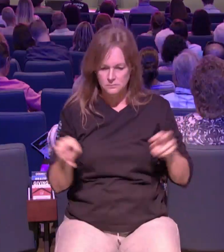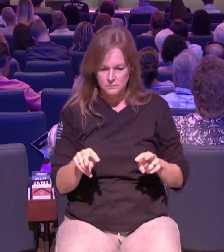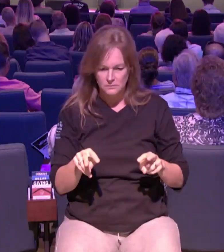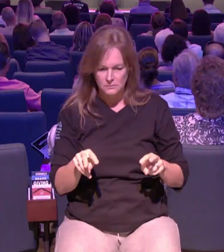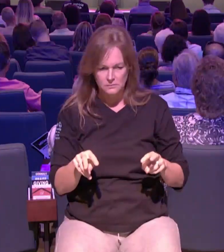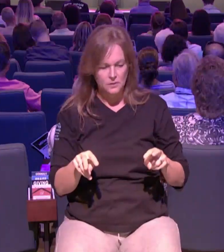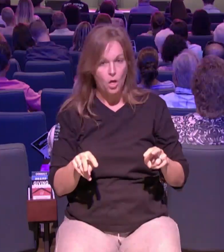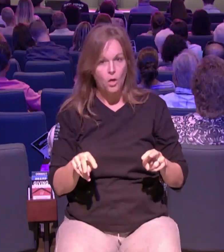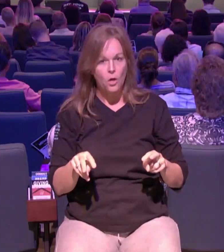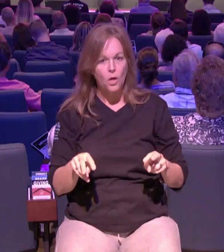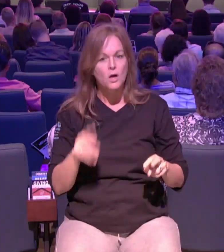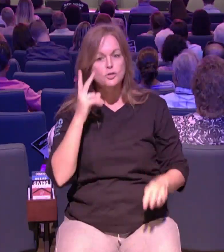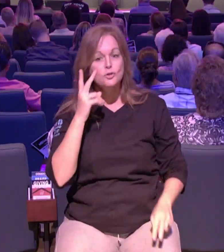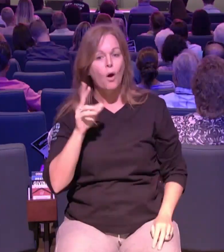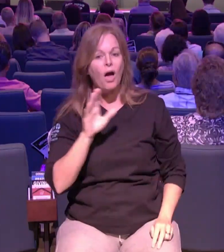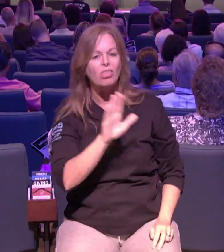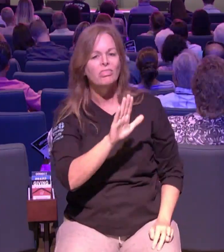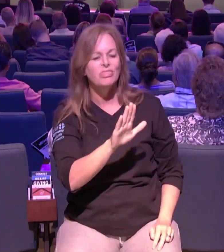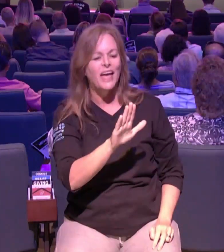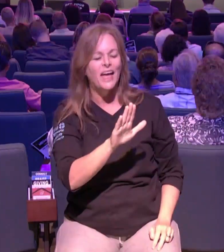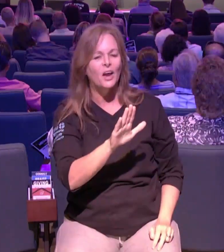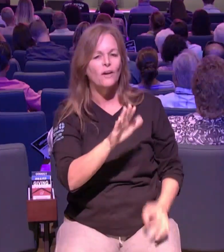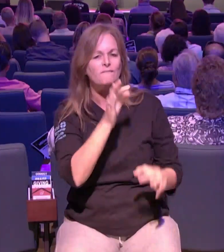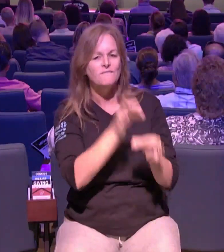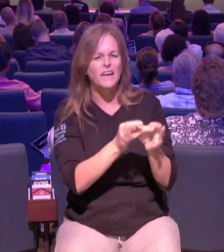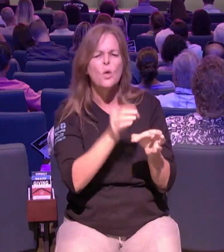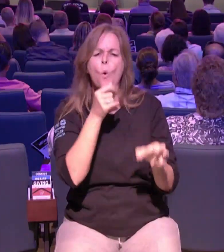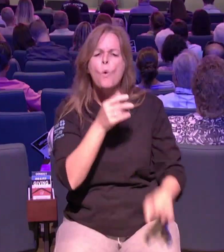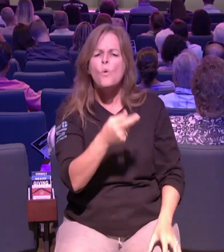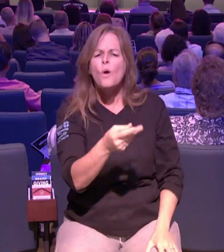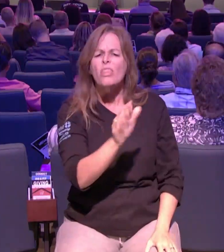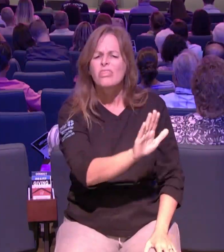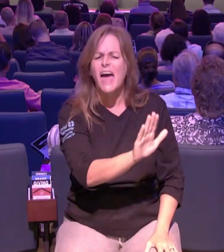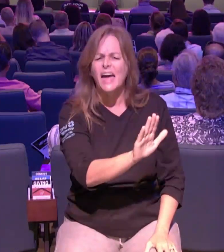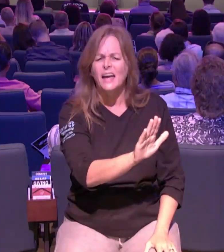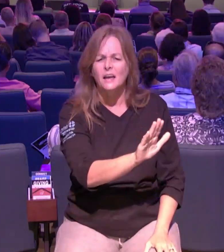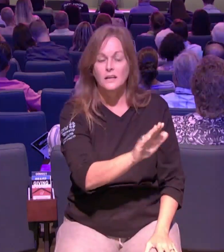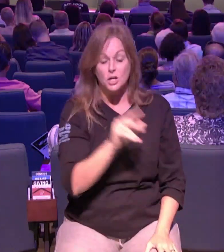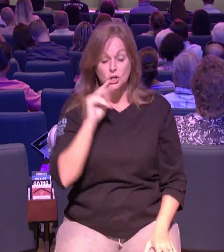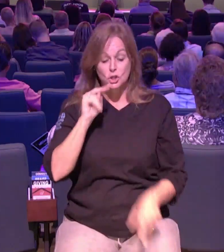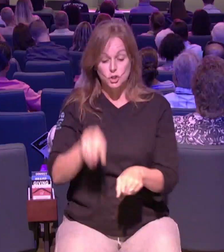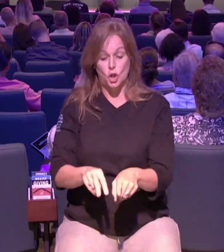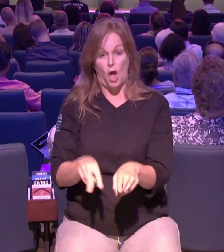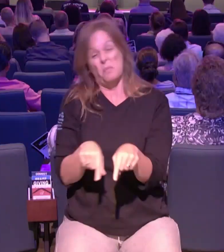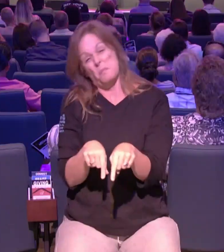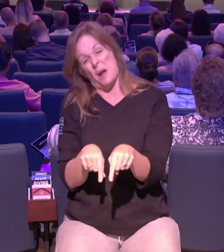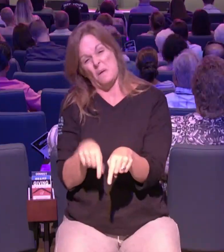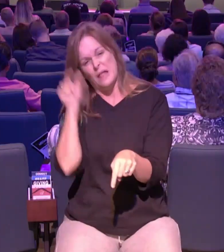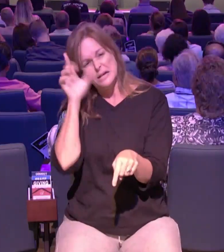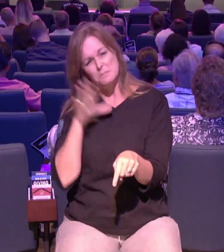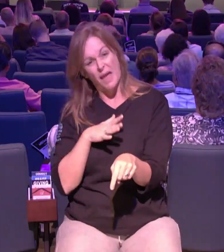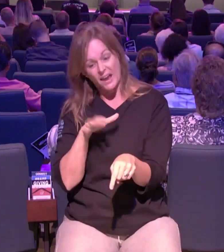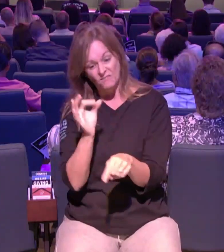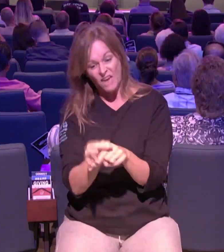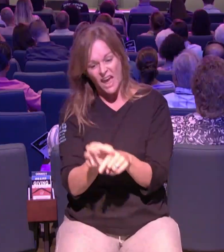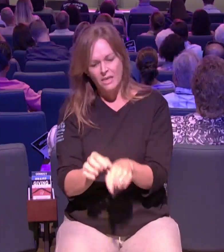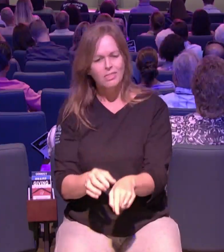saw whose faith their faith it doesn't say jesus saw the man's faith it says that jesus saw